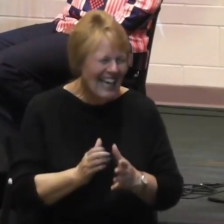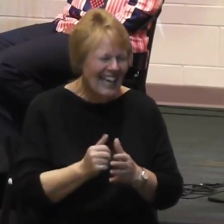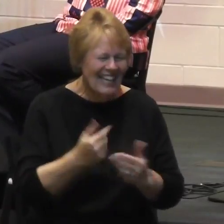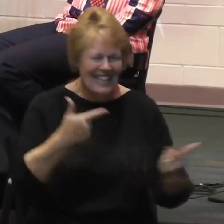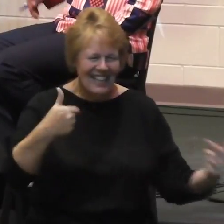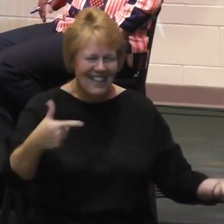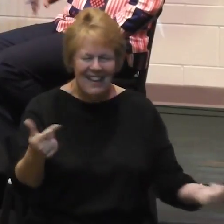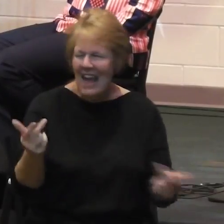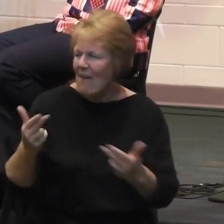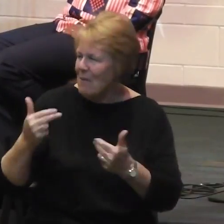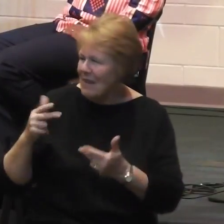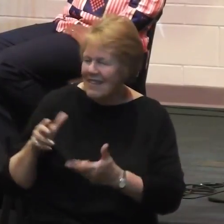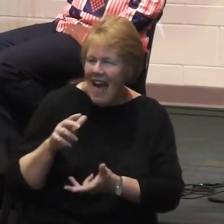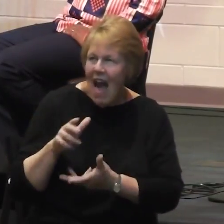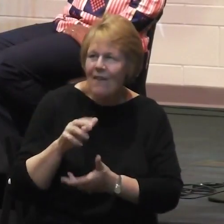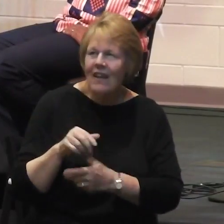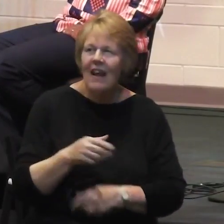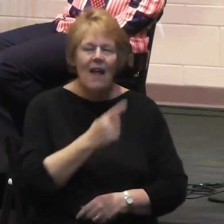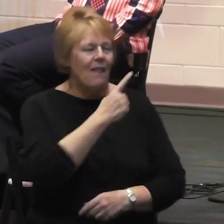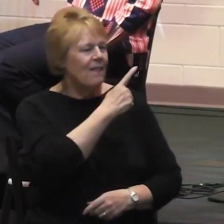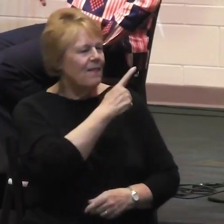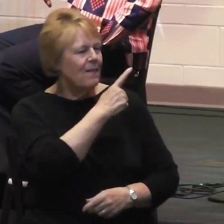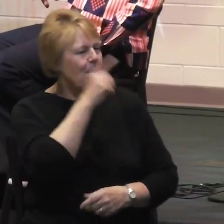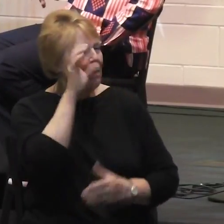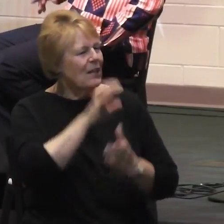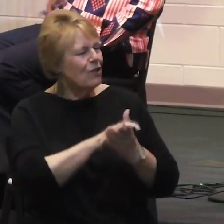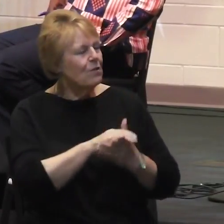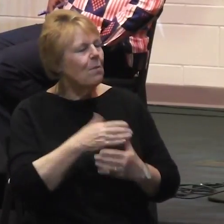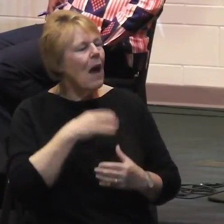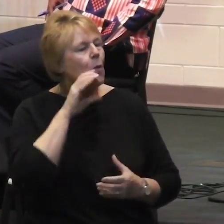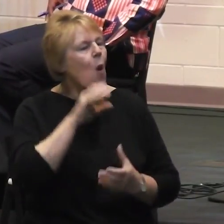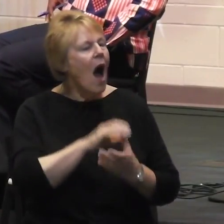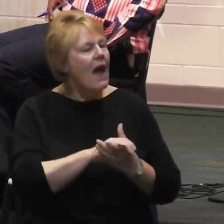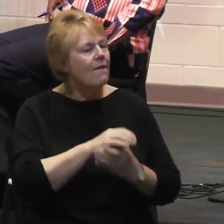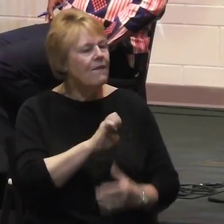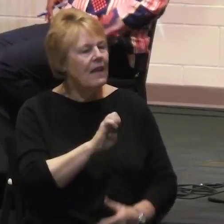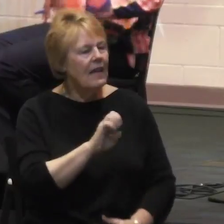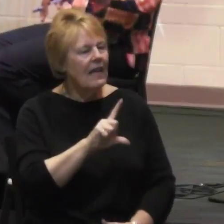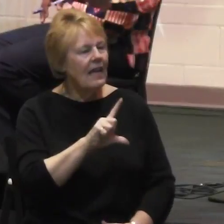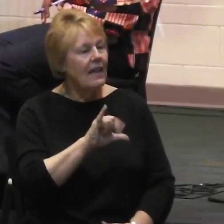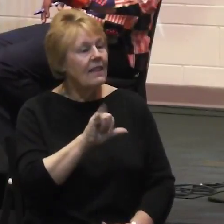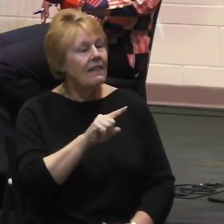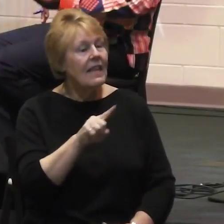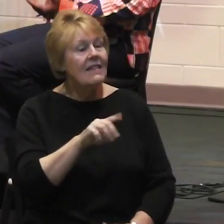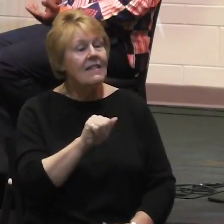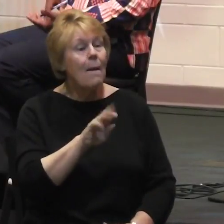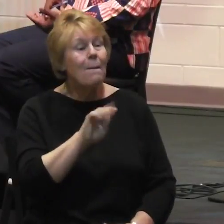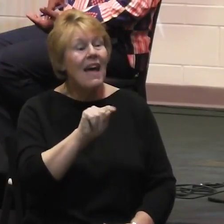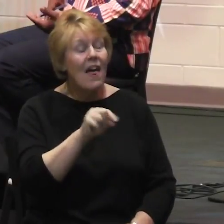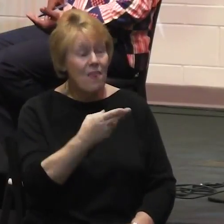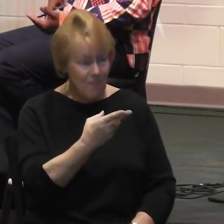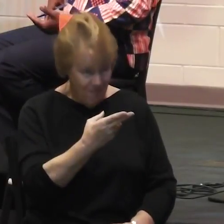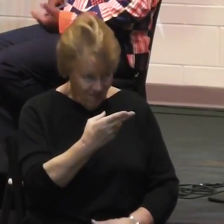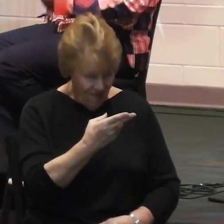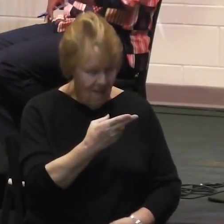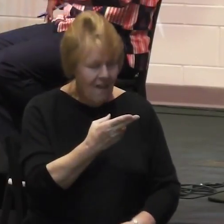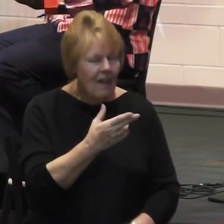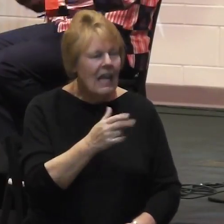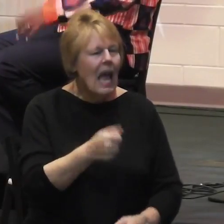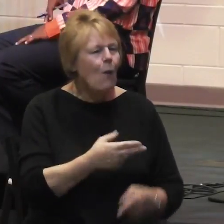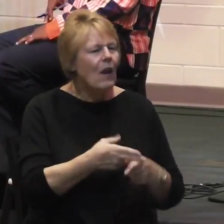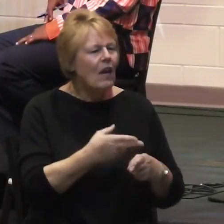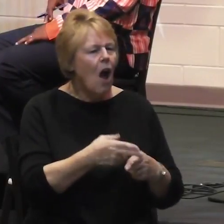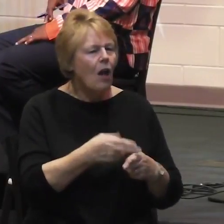But that's my wife. That's me with my wife, Elizabeth. We call her Nzisa. That's her,